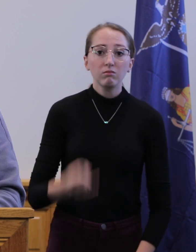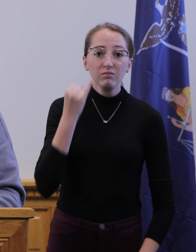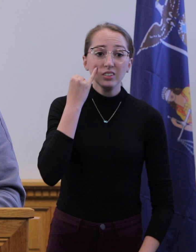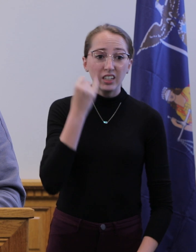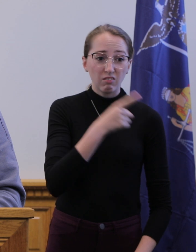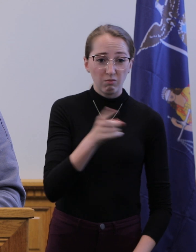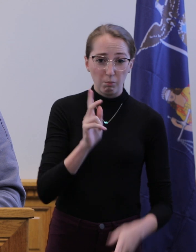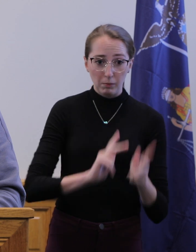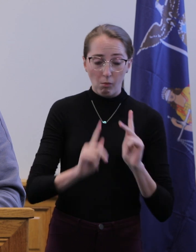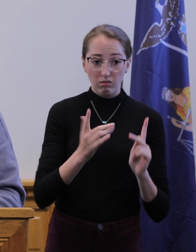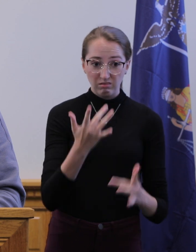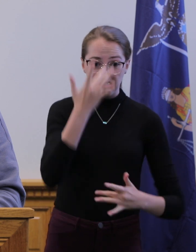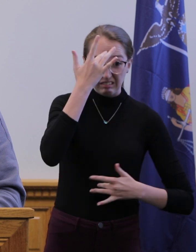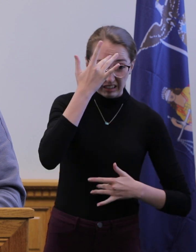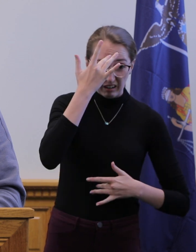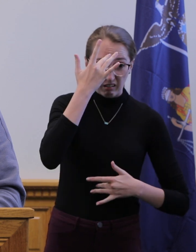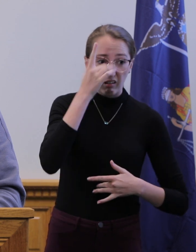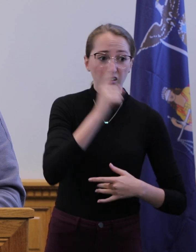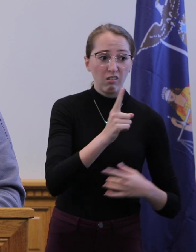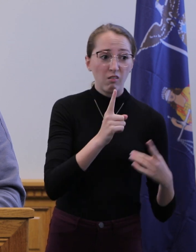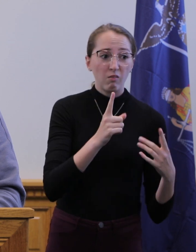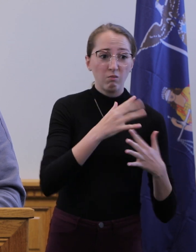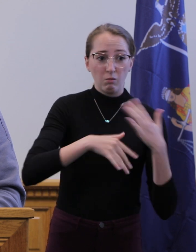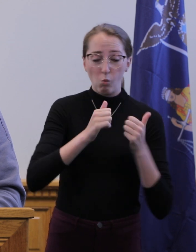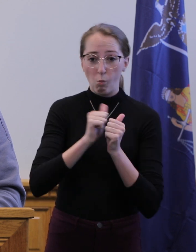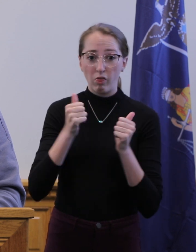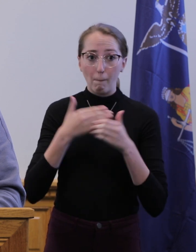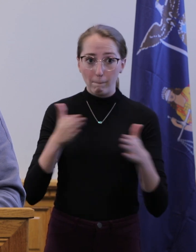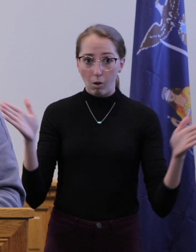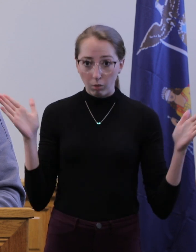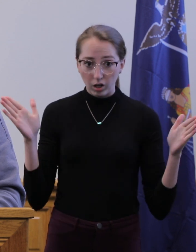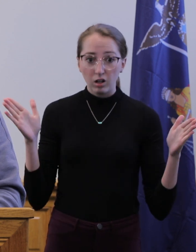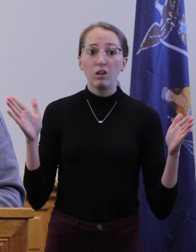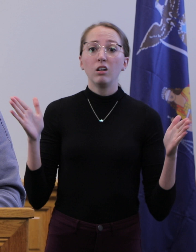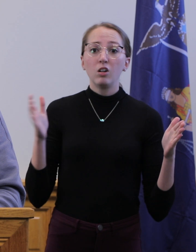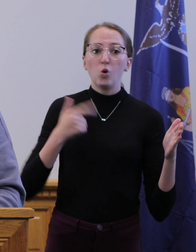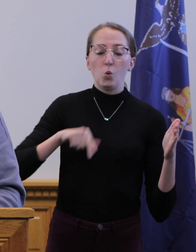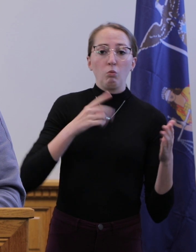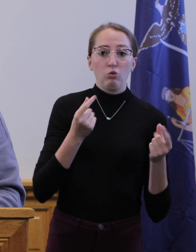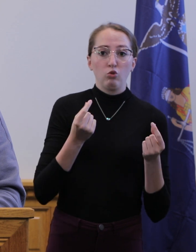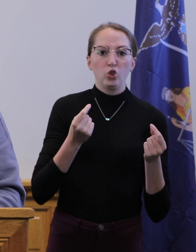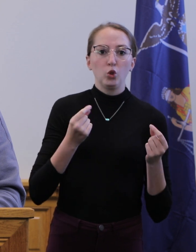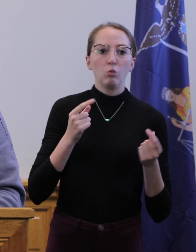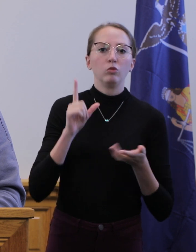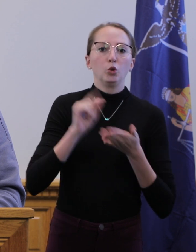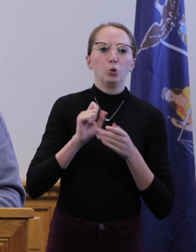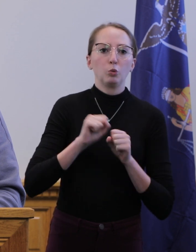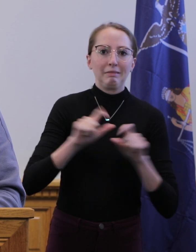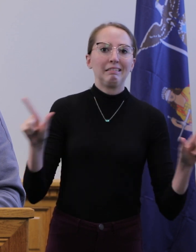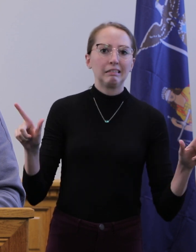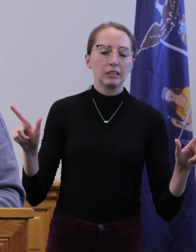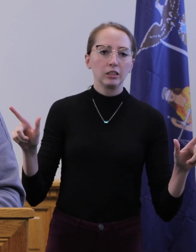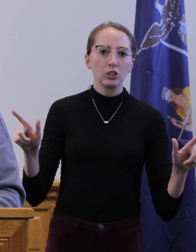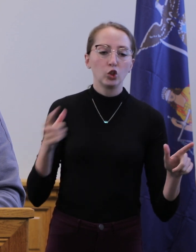department couldn't reach those at risk individually, the county notifies the public through a news release. We've done this several times recently, and